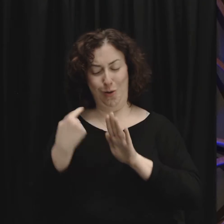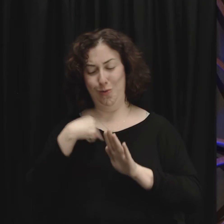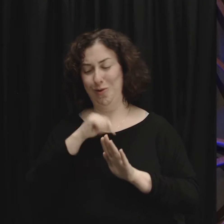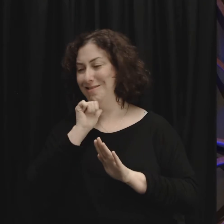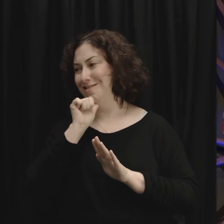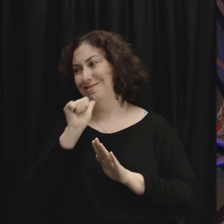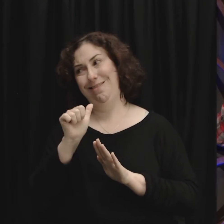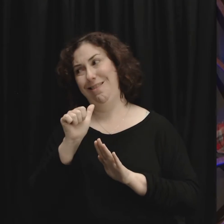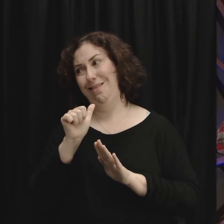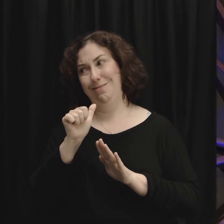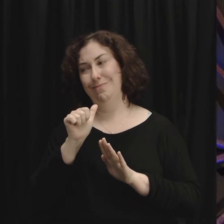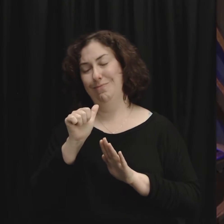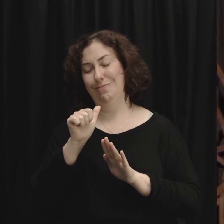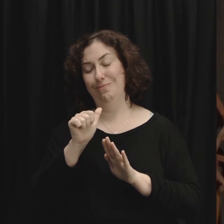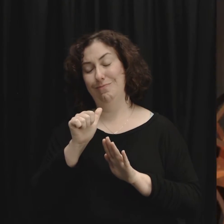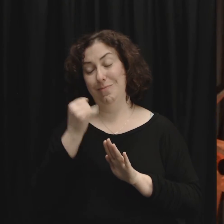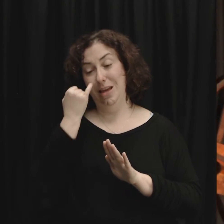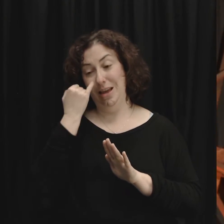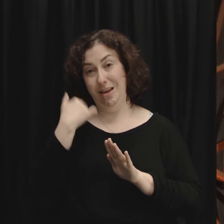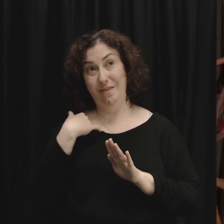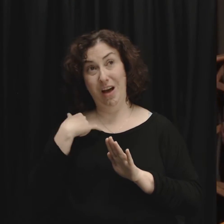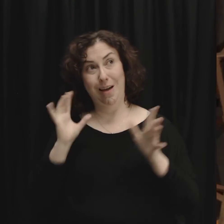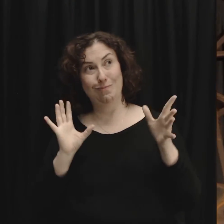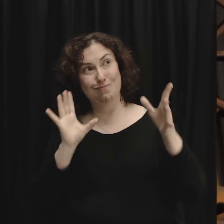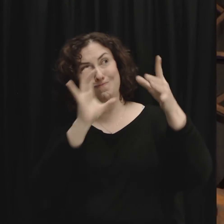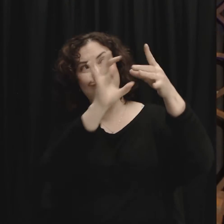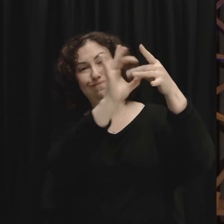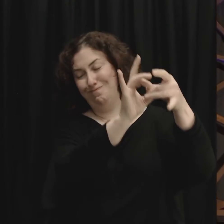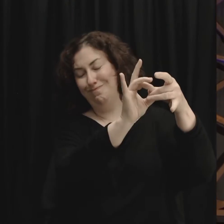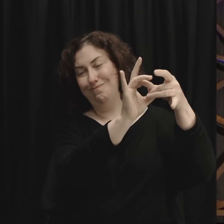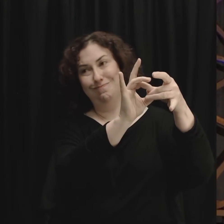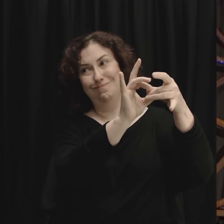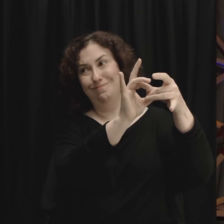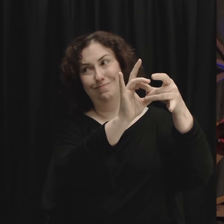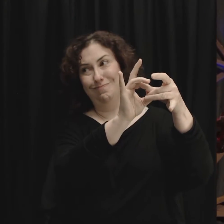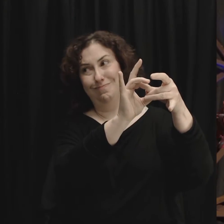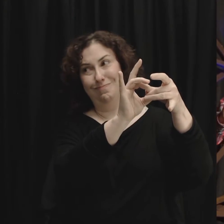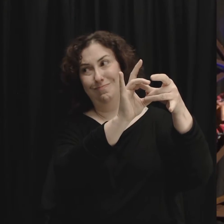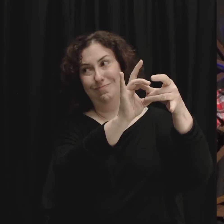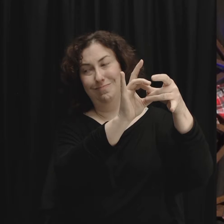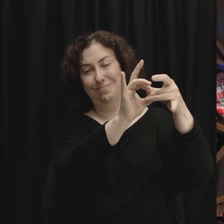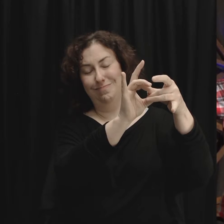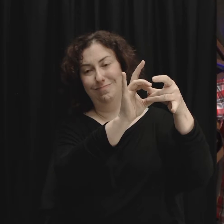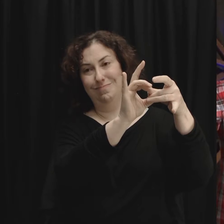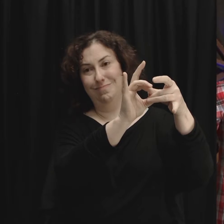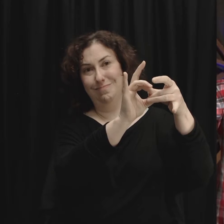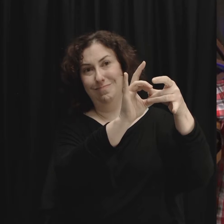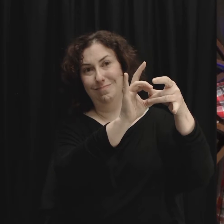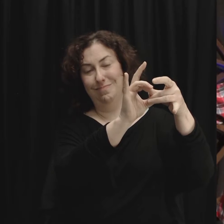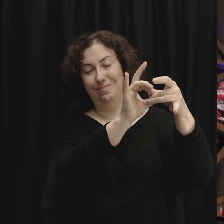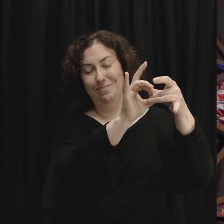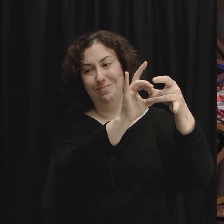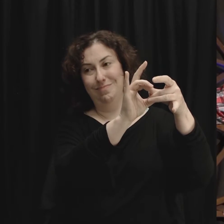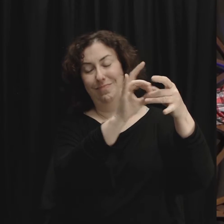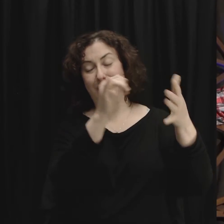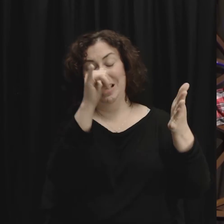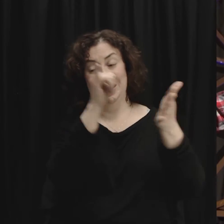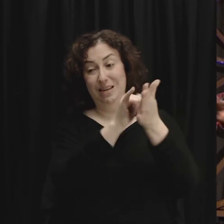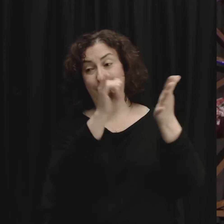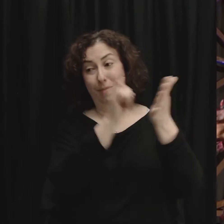is if I'm reconciled to God it is impossible for me to be at hatred and odds with other people it's not